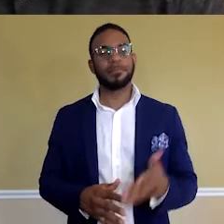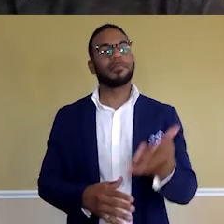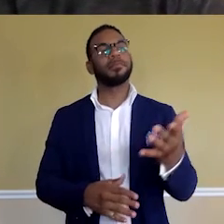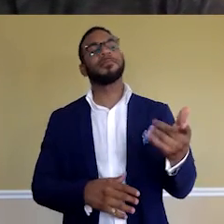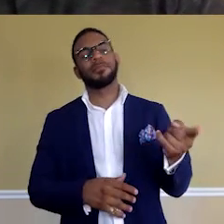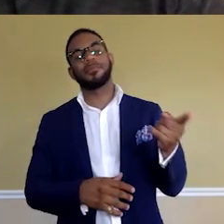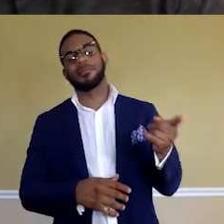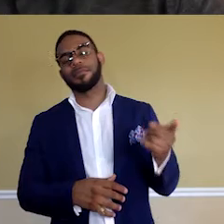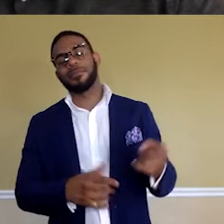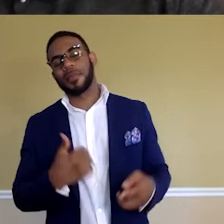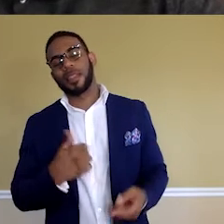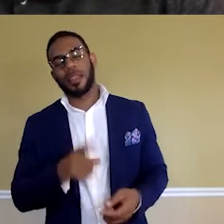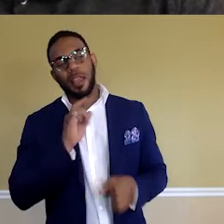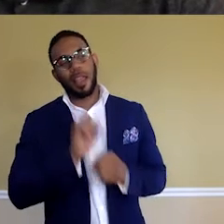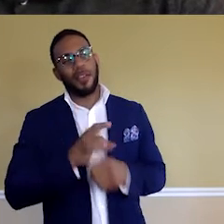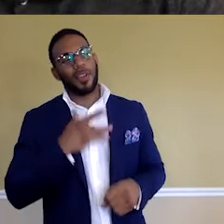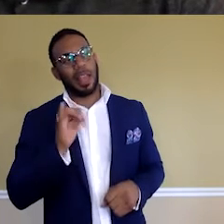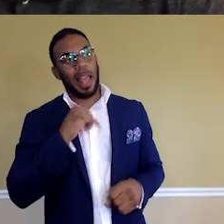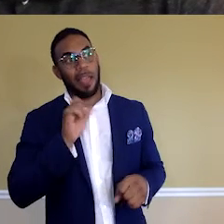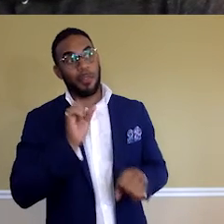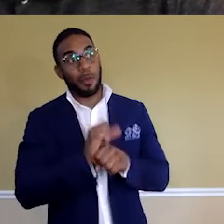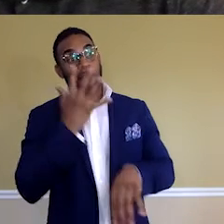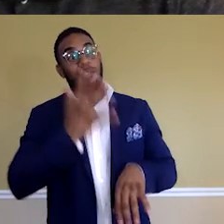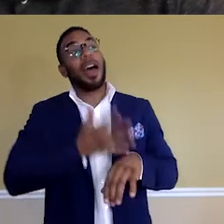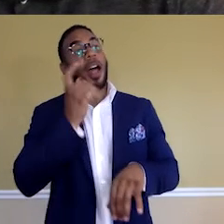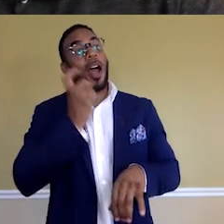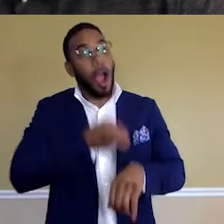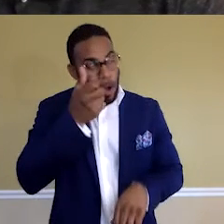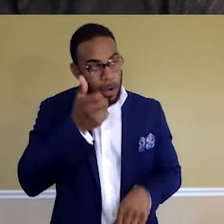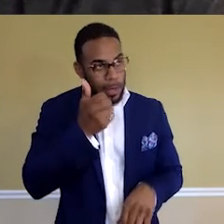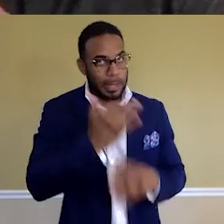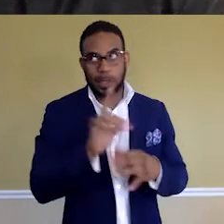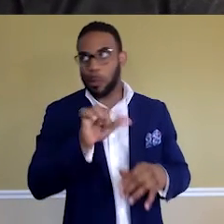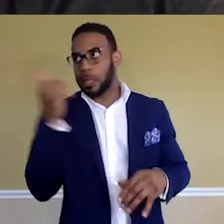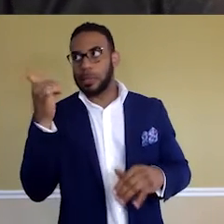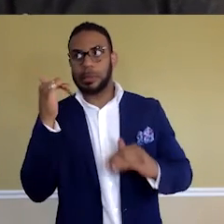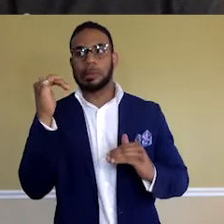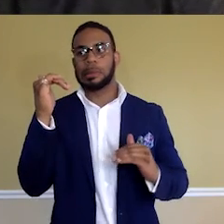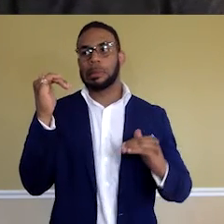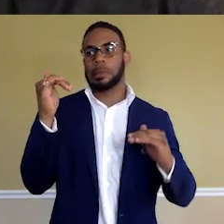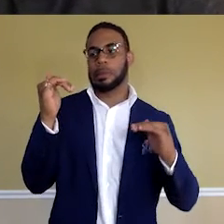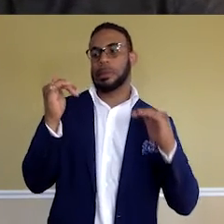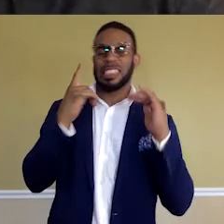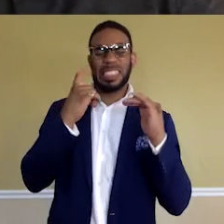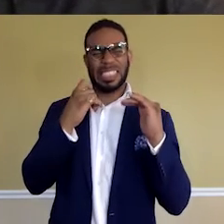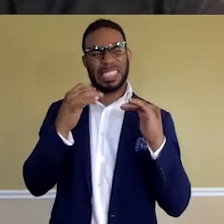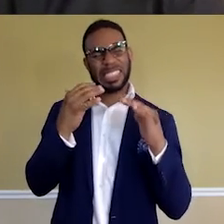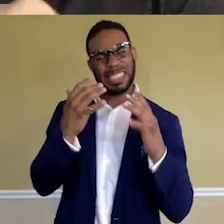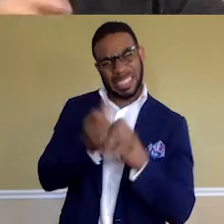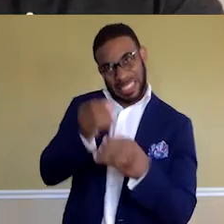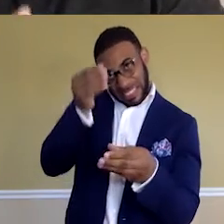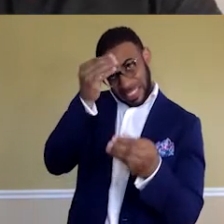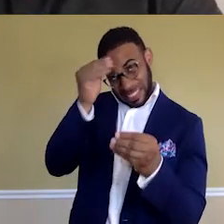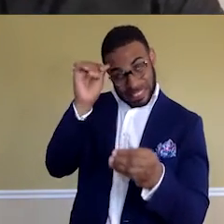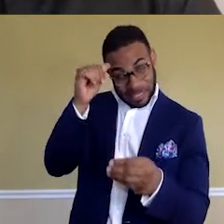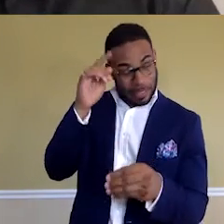I really, I always feel like I have to work five times as hard as someone else just to retain the information. Forget about, you know,